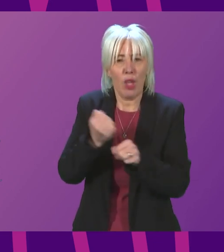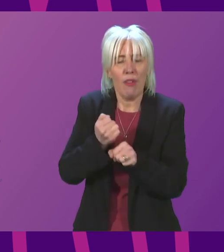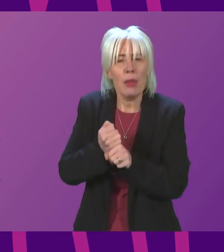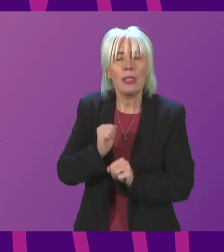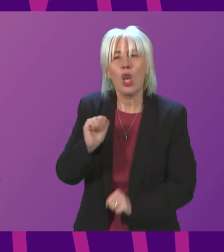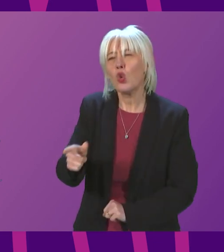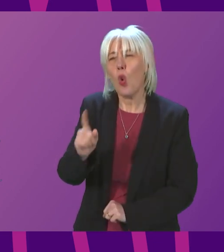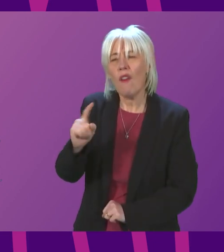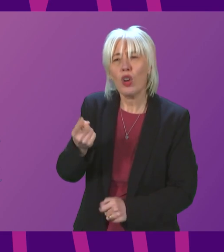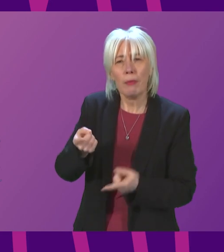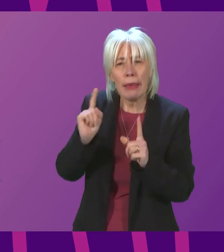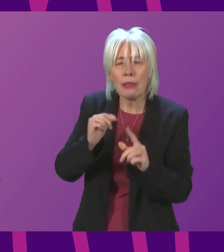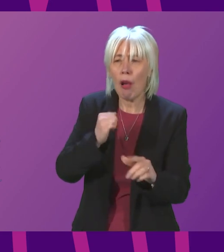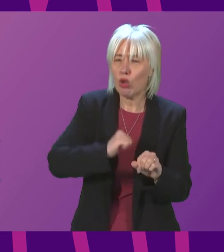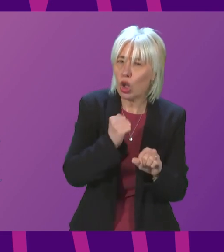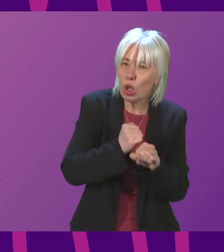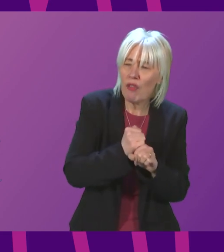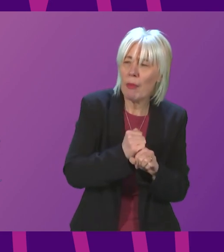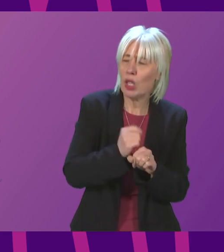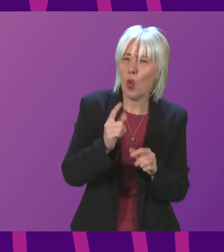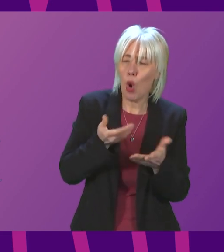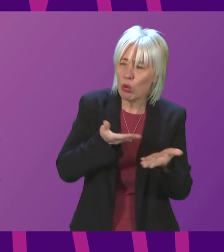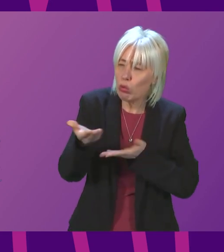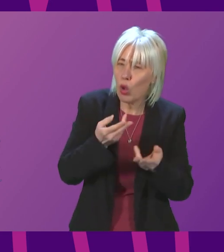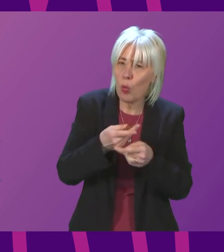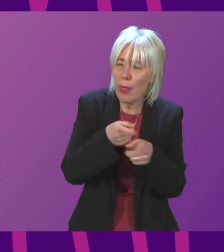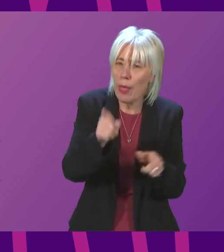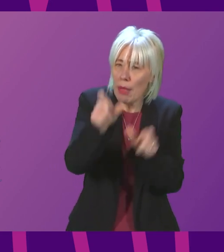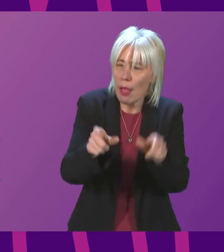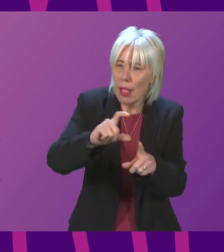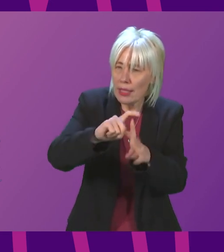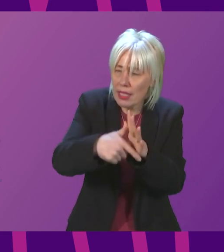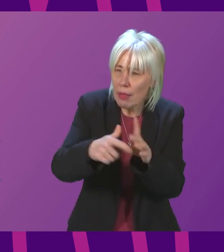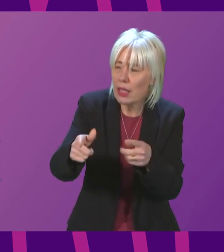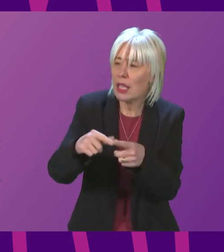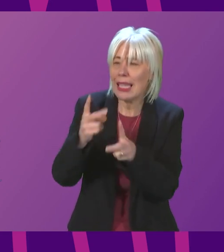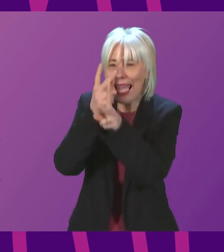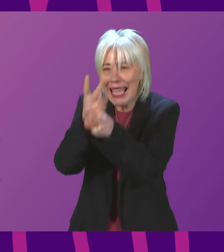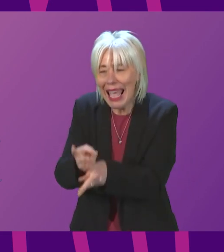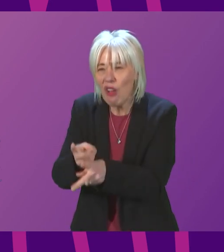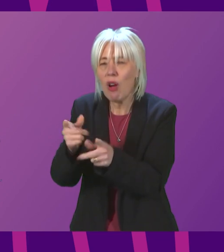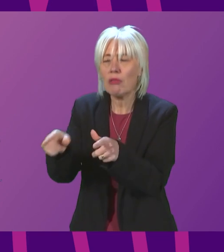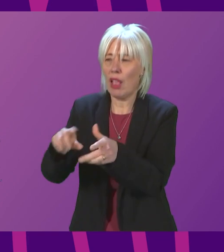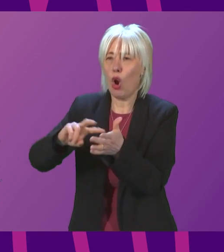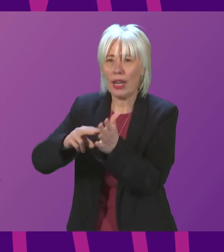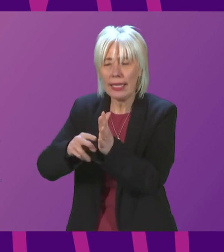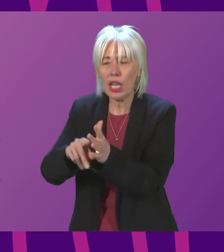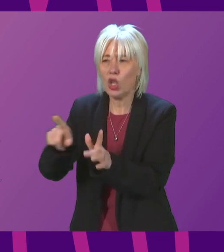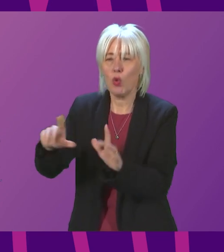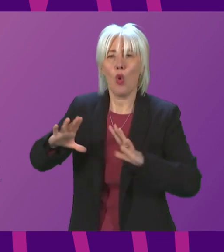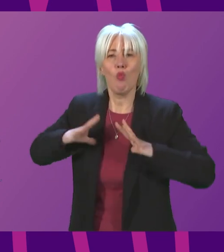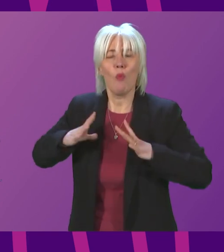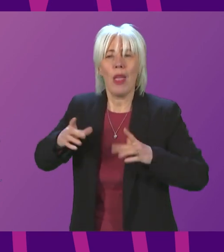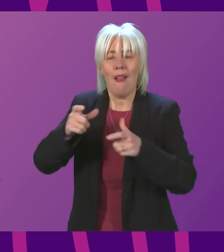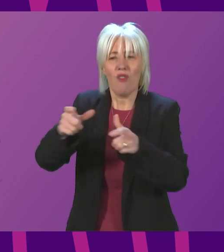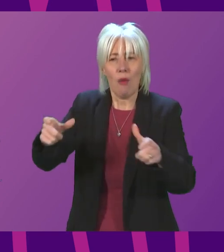has the First Minister and the Government had with people who have a disability carers and the organisations that represent them in the preparation of the framework and will she commit